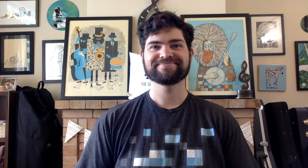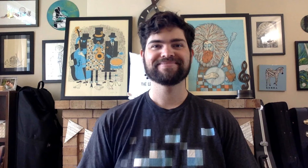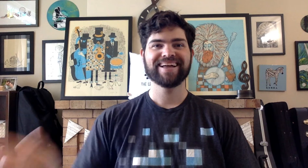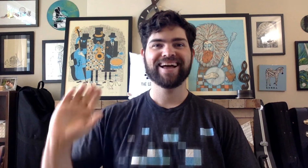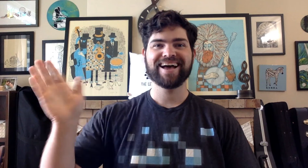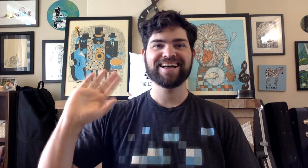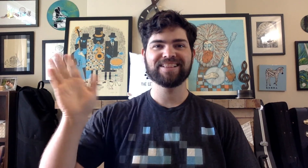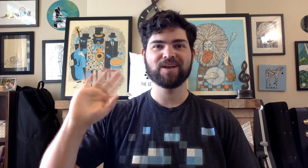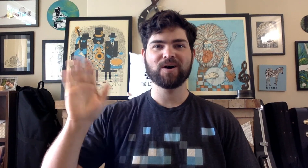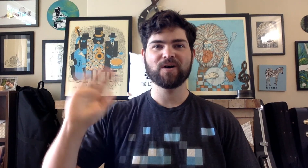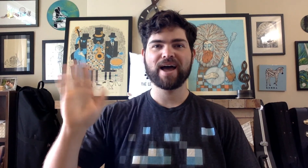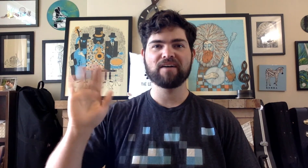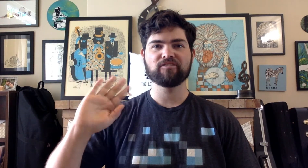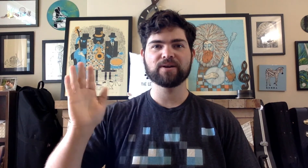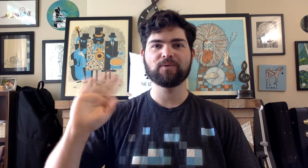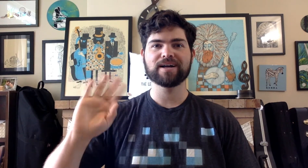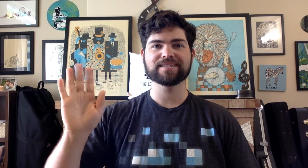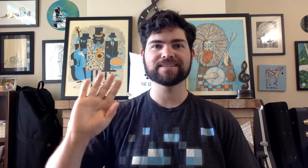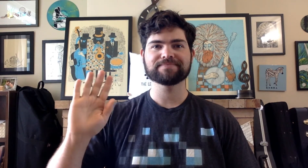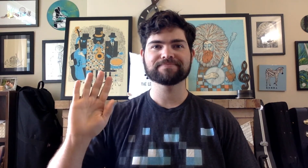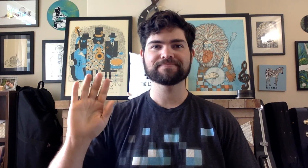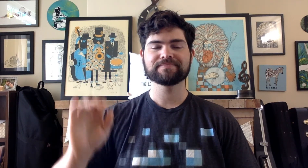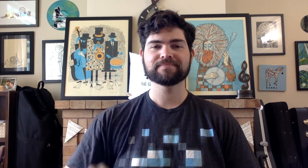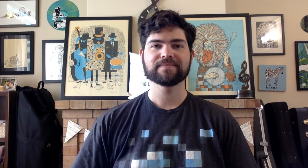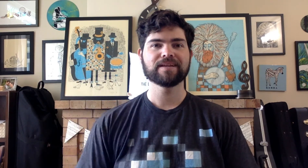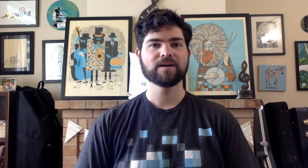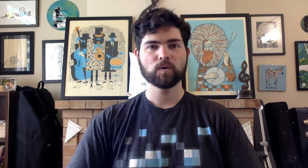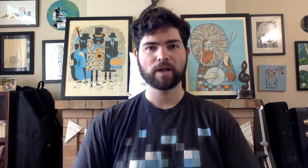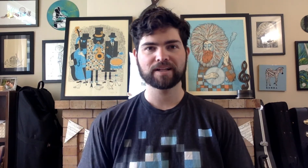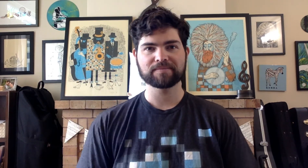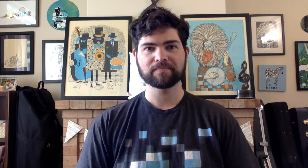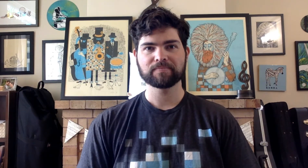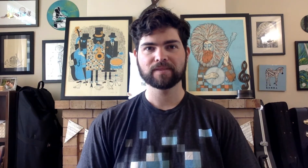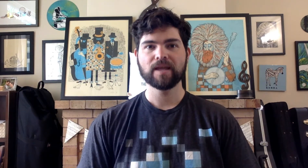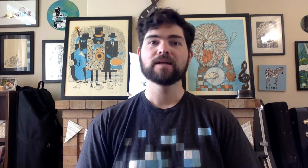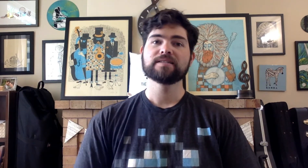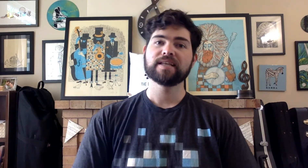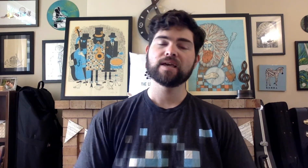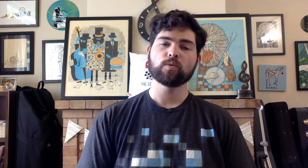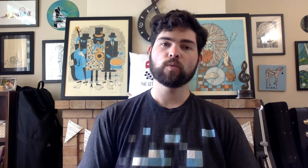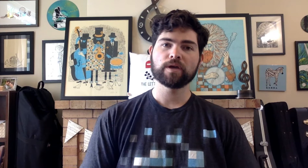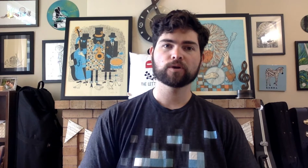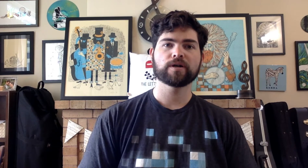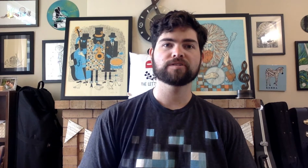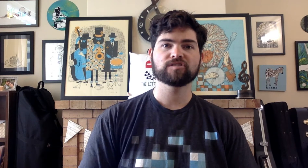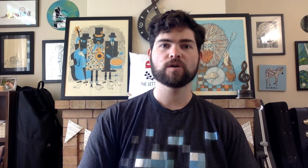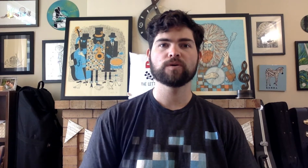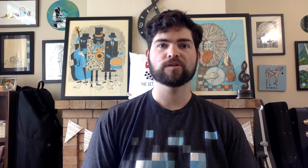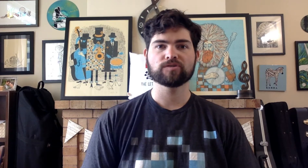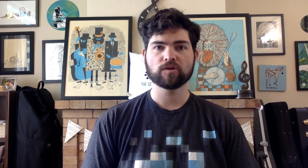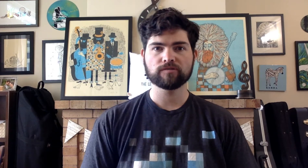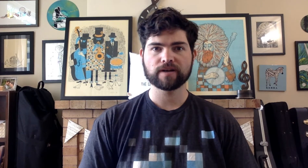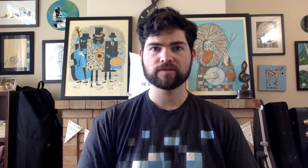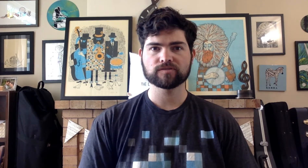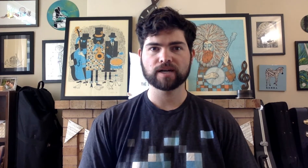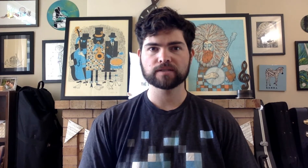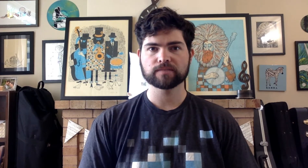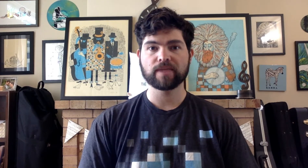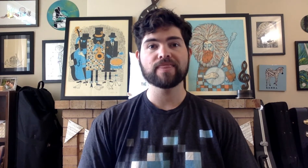Hello everyone! Welcome! Today we are going to start with our solfa stretch and then